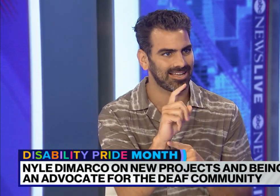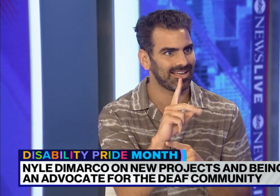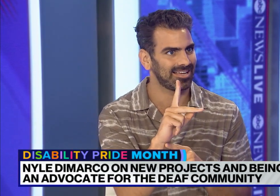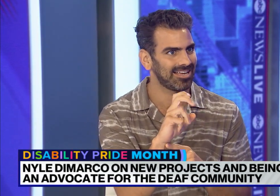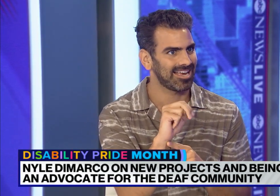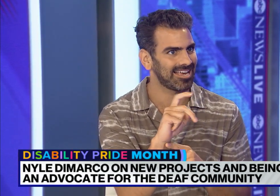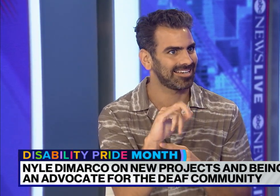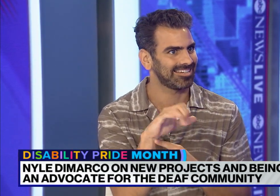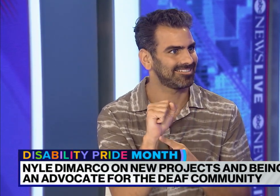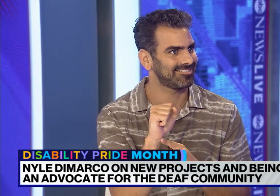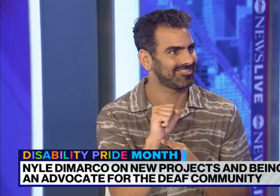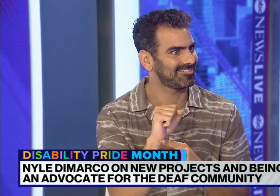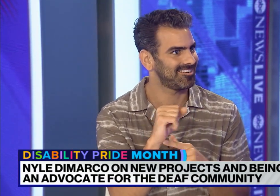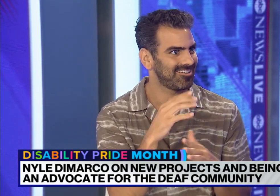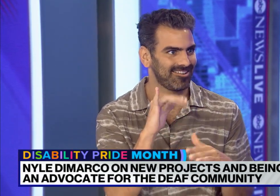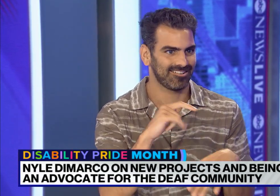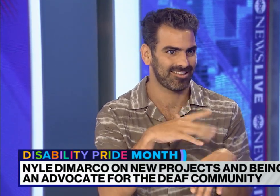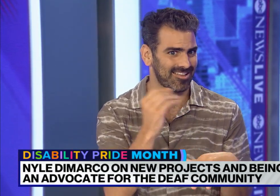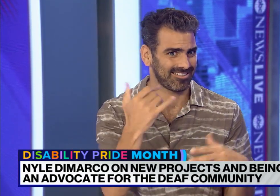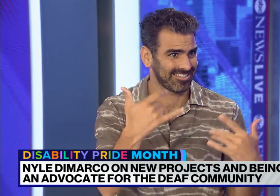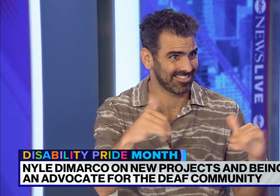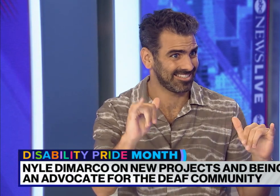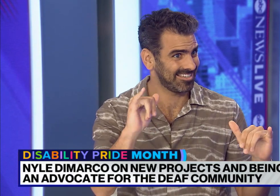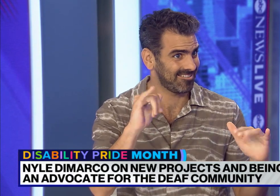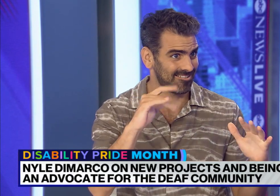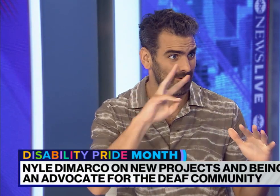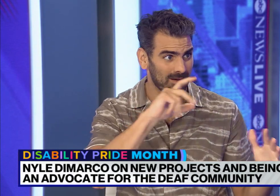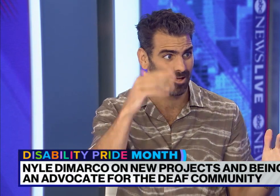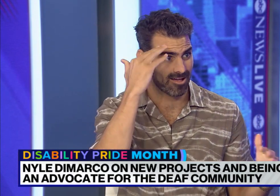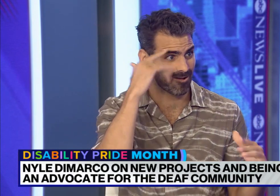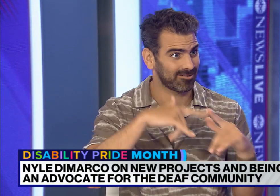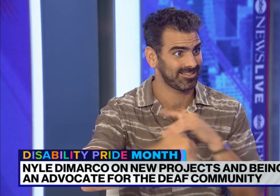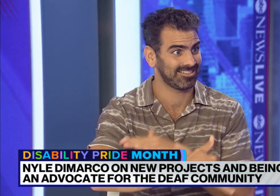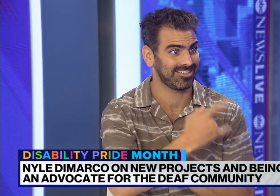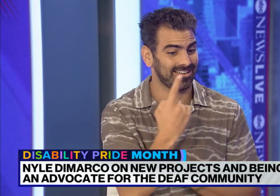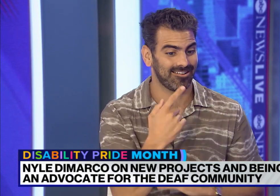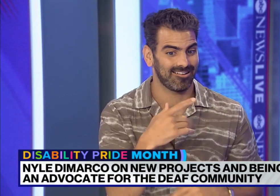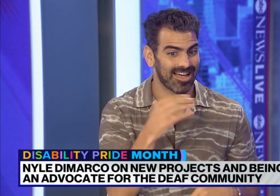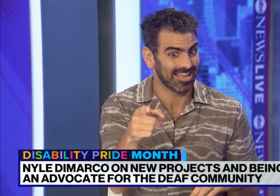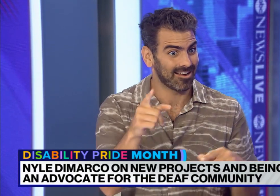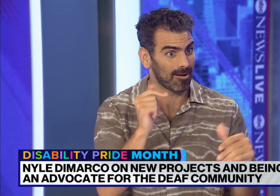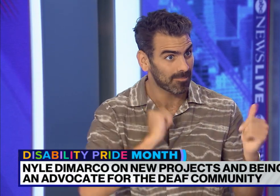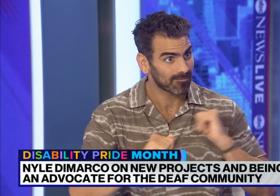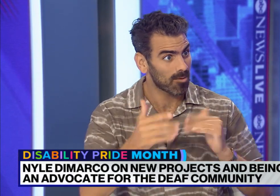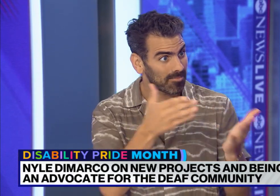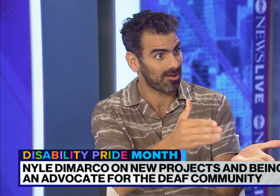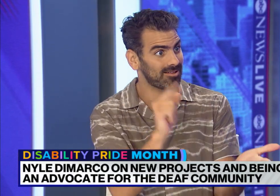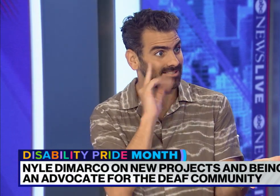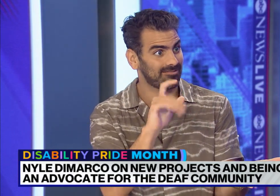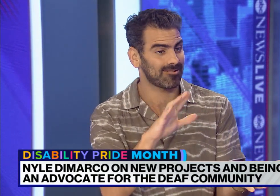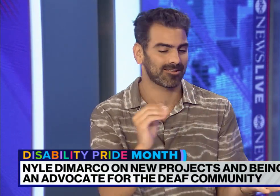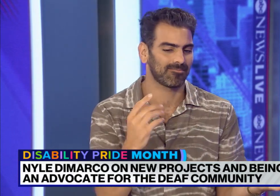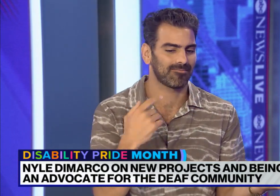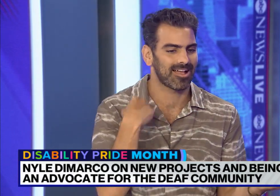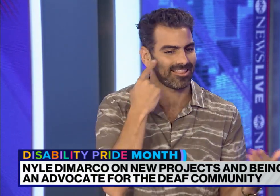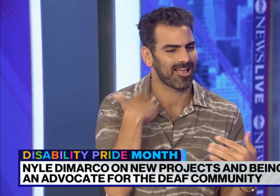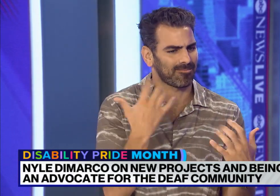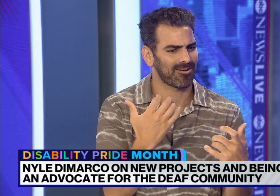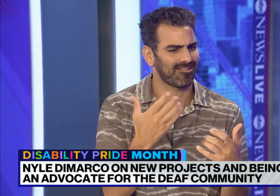fallen in love with the Dead Kennedys. Oh, Dead Kennedys. Yeah, and still, they're incredibly well-known to this day and loved, and they performed